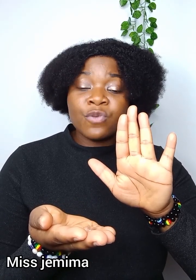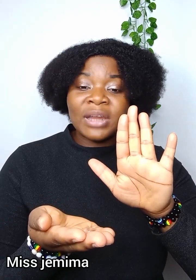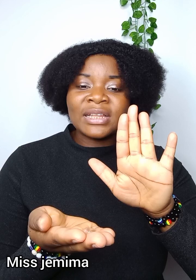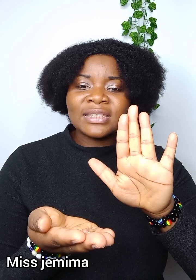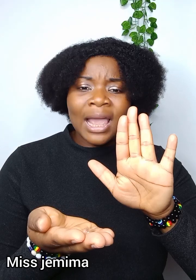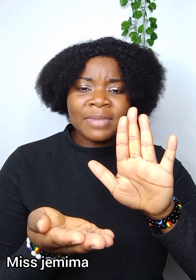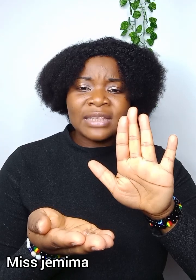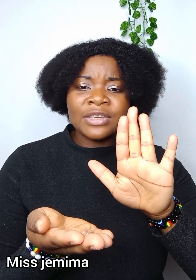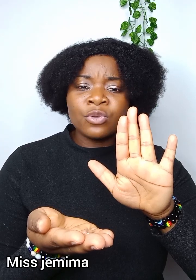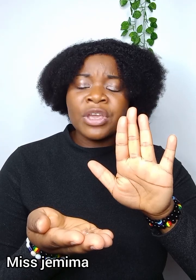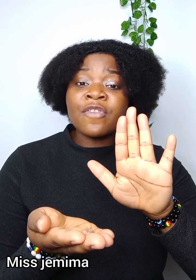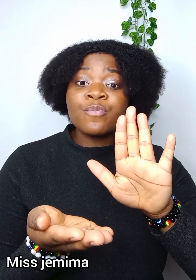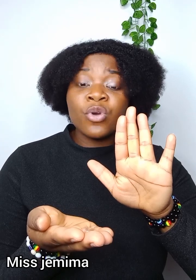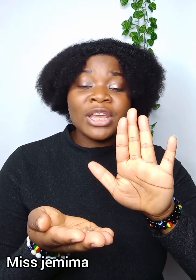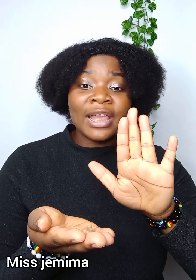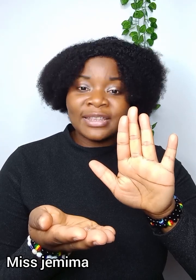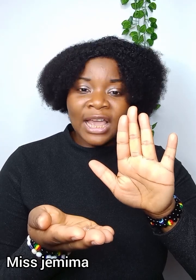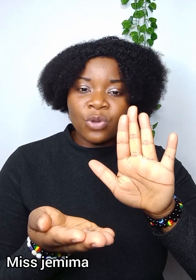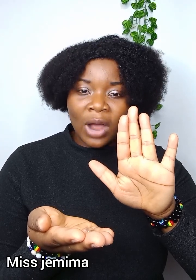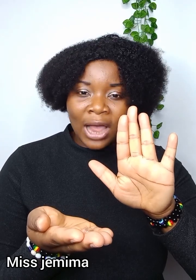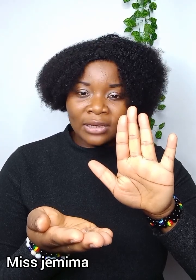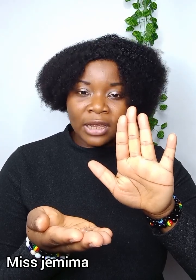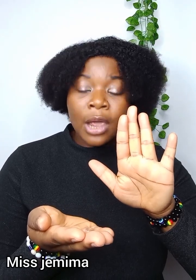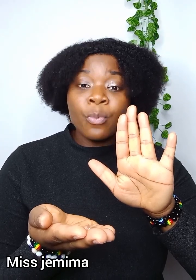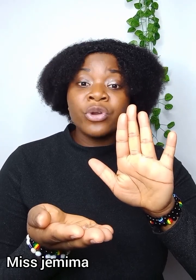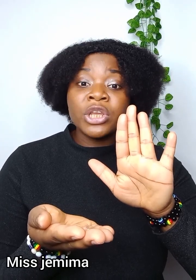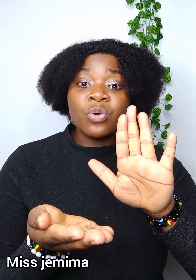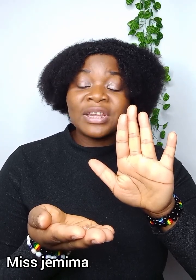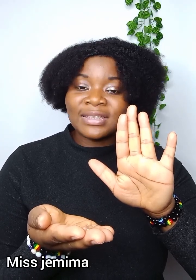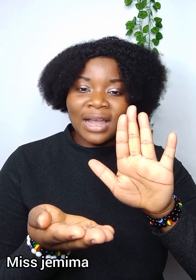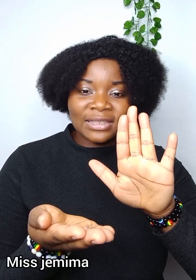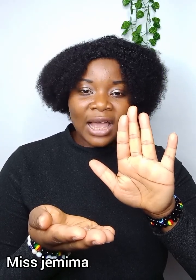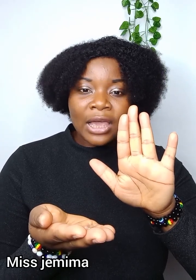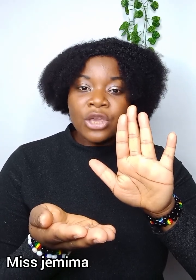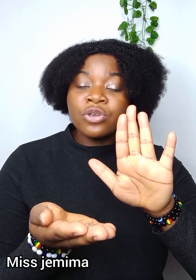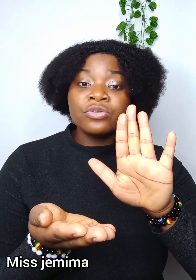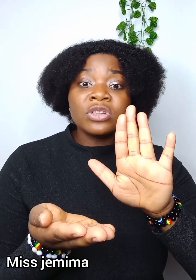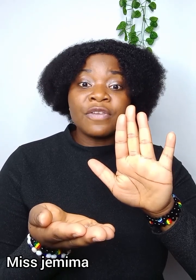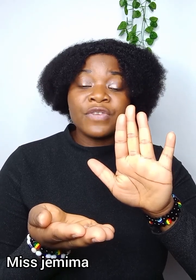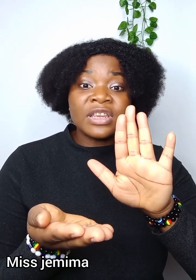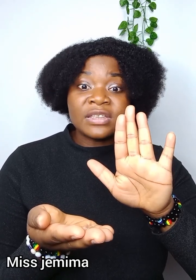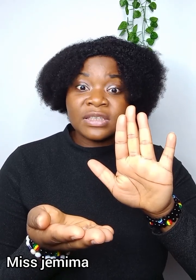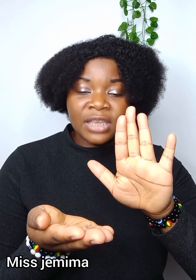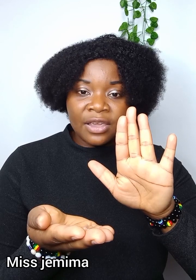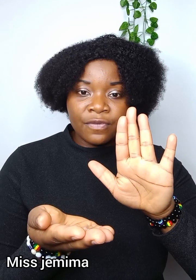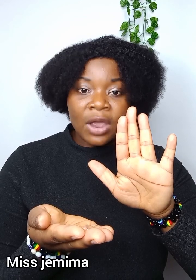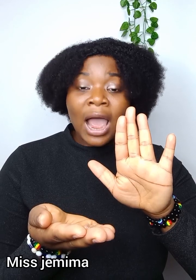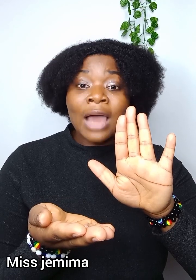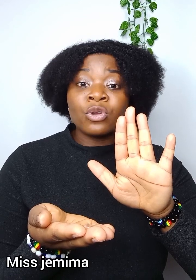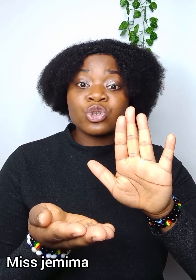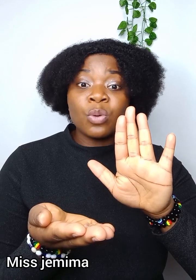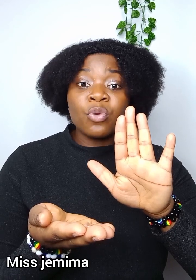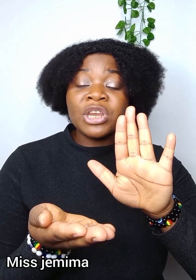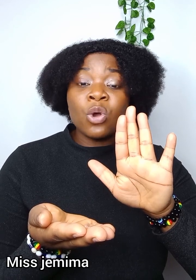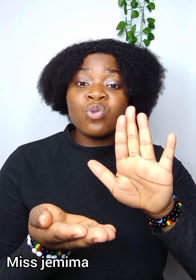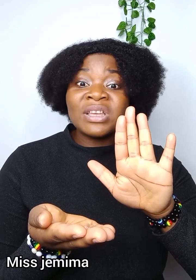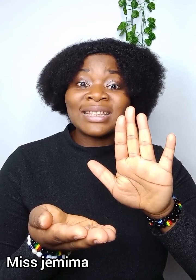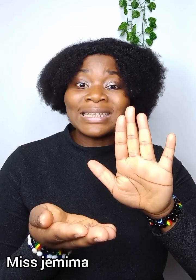you are the type that you know if money enter your hand money will scatter you know they feel they save and also money always they